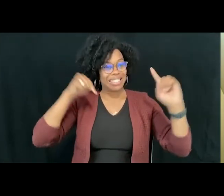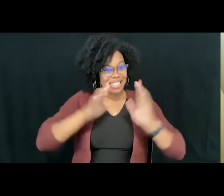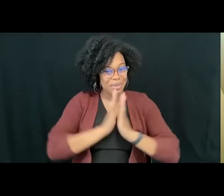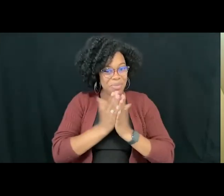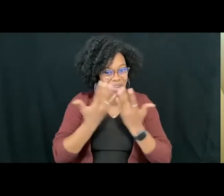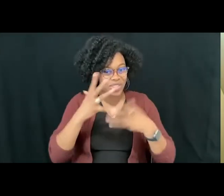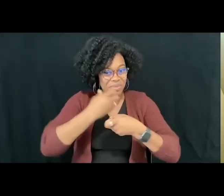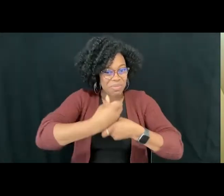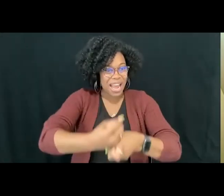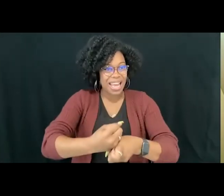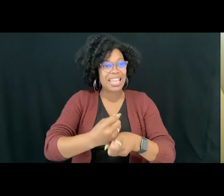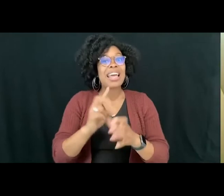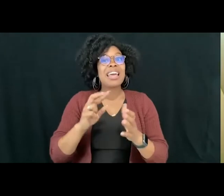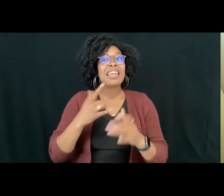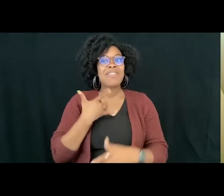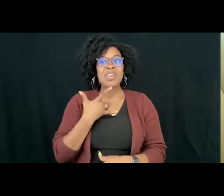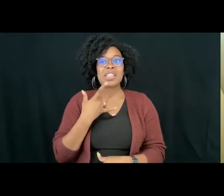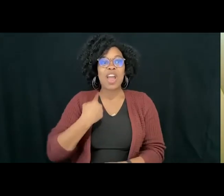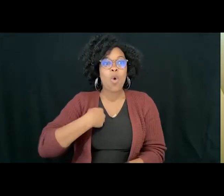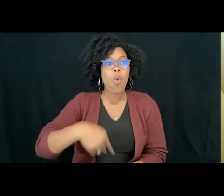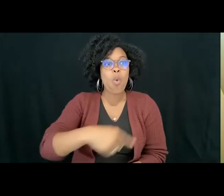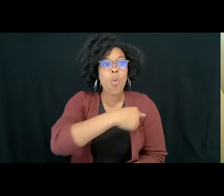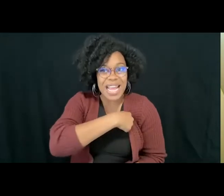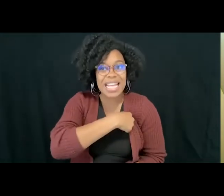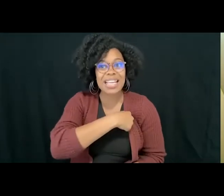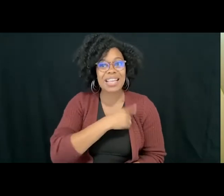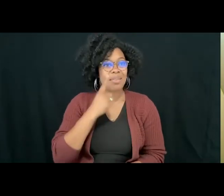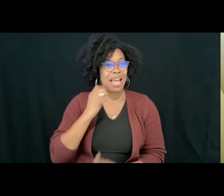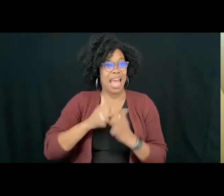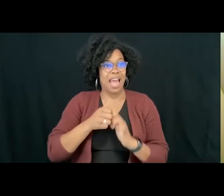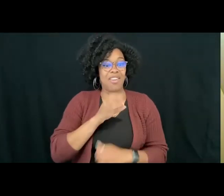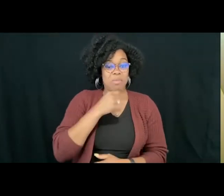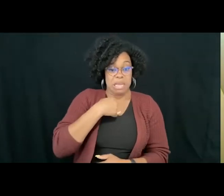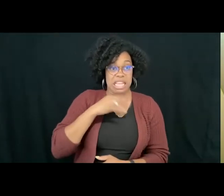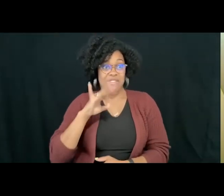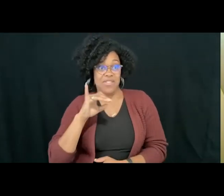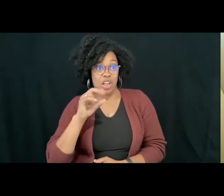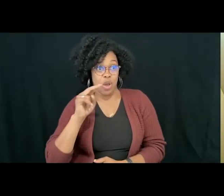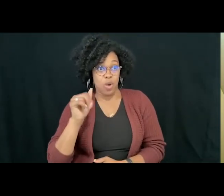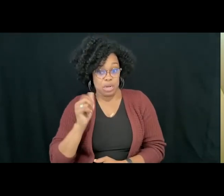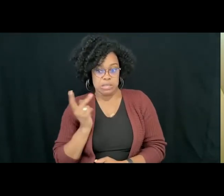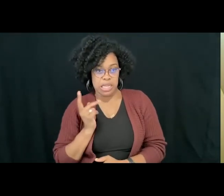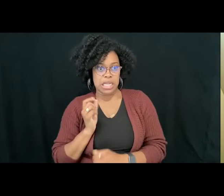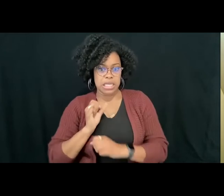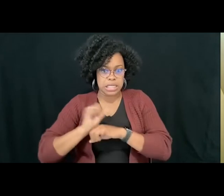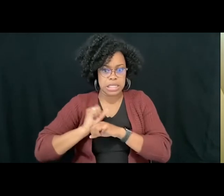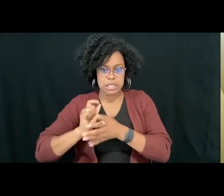we. Because the way that Fiona and I make books is very collaborative. So, with this book, we had over